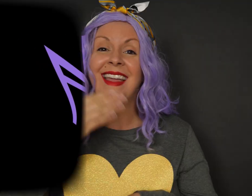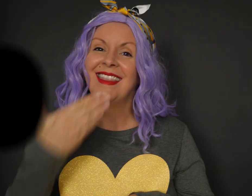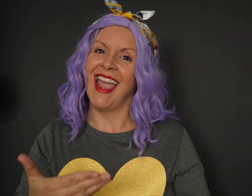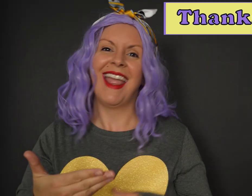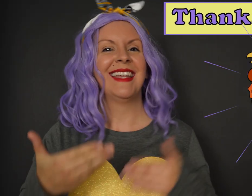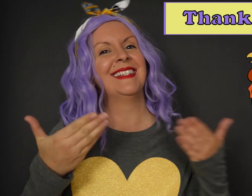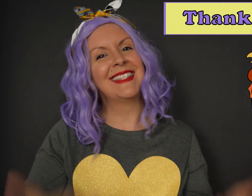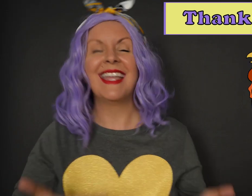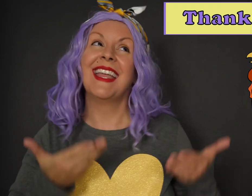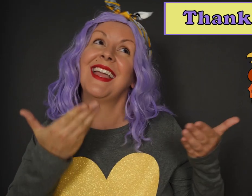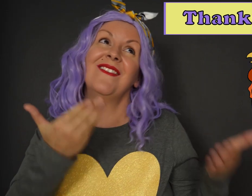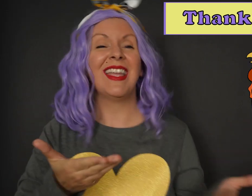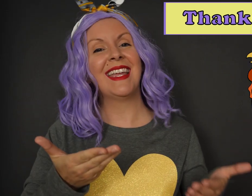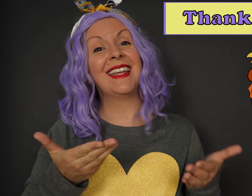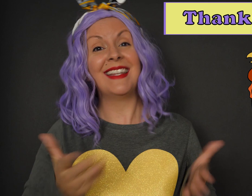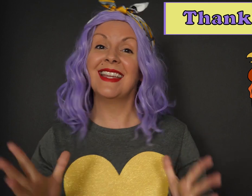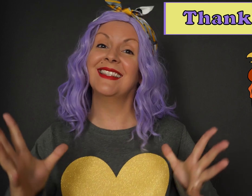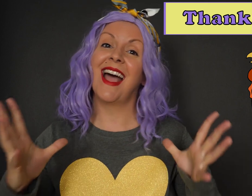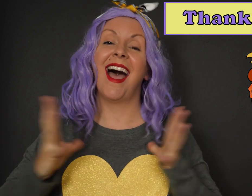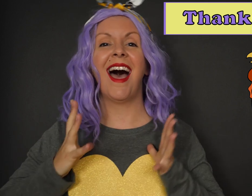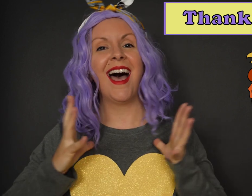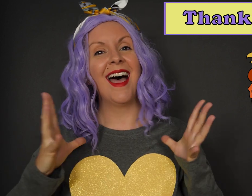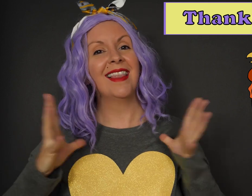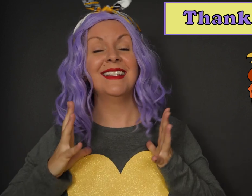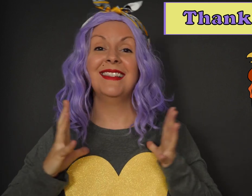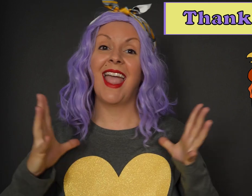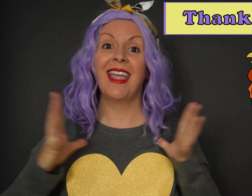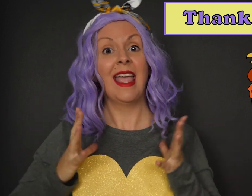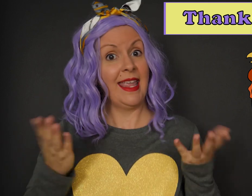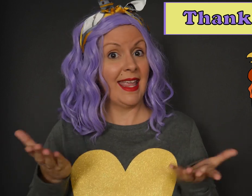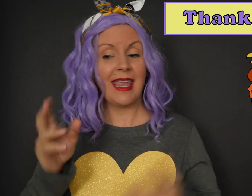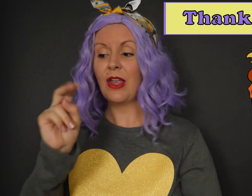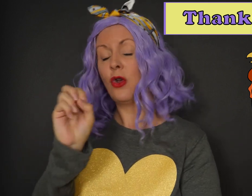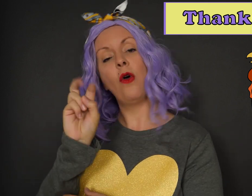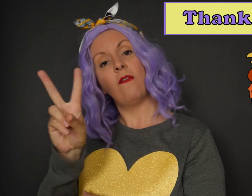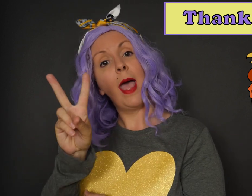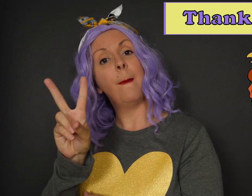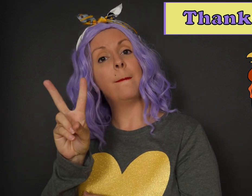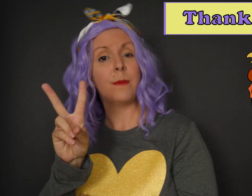Thanksgiving is a holiday in November.